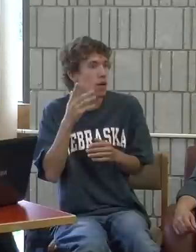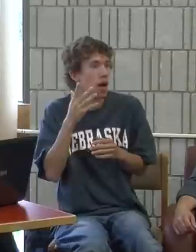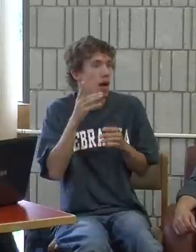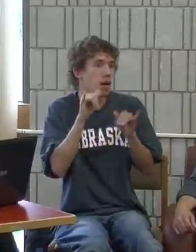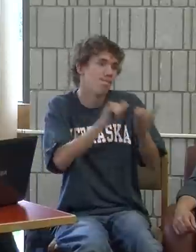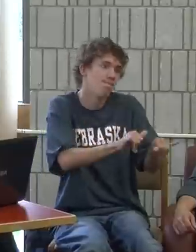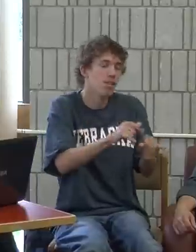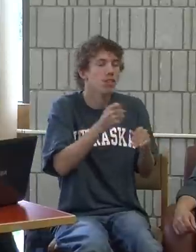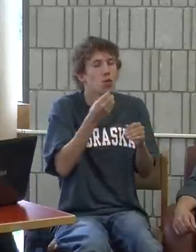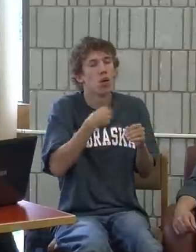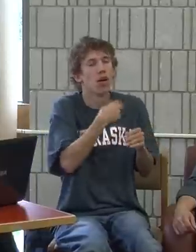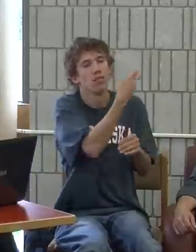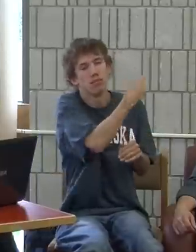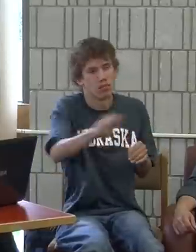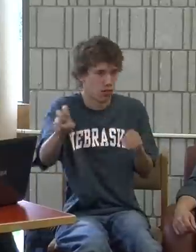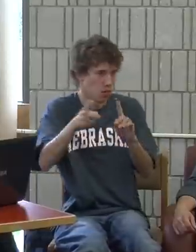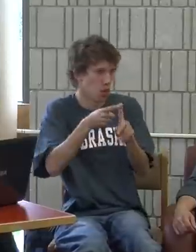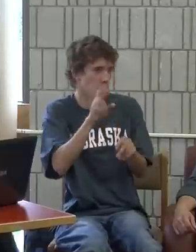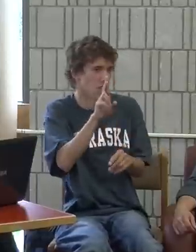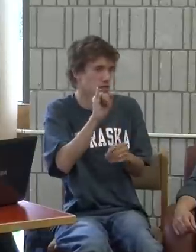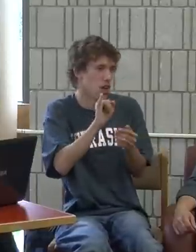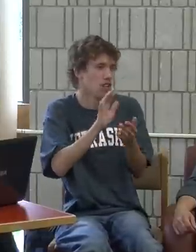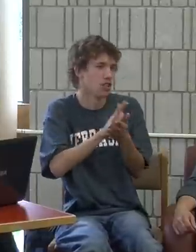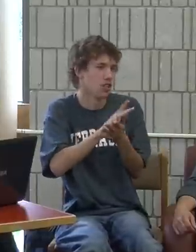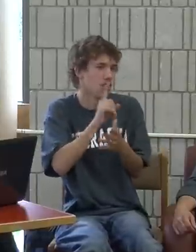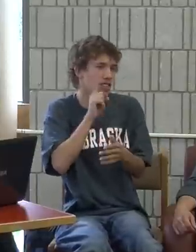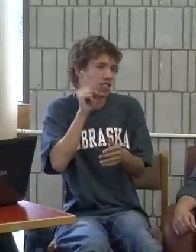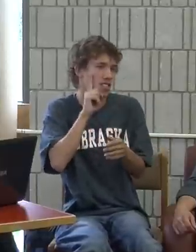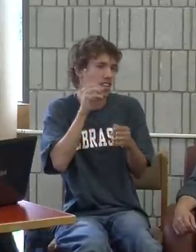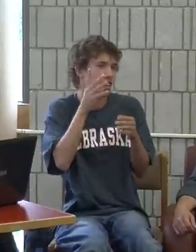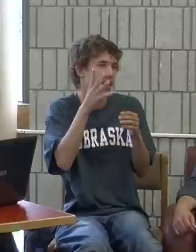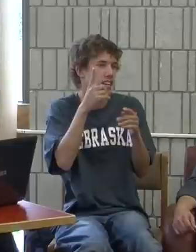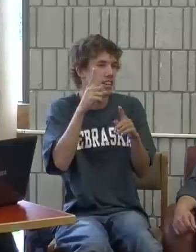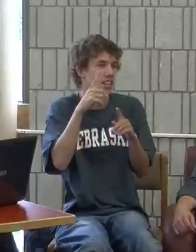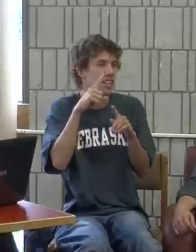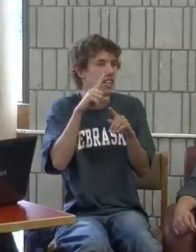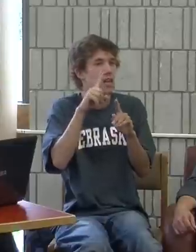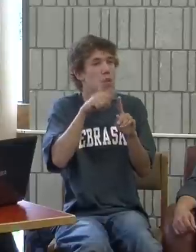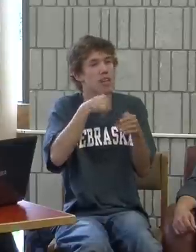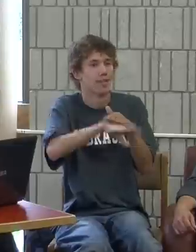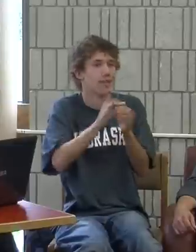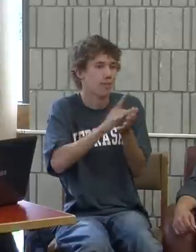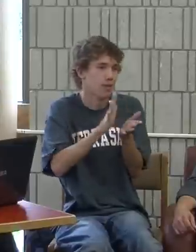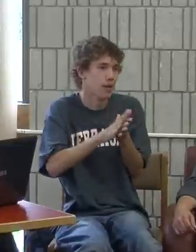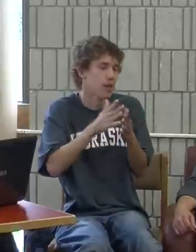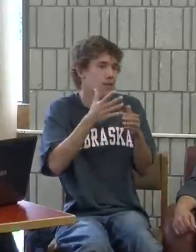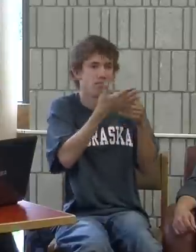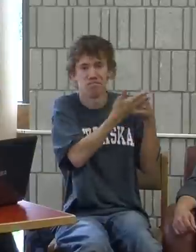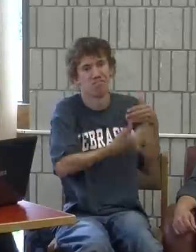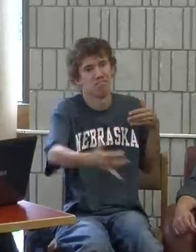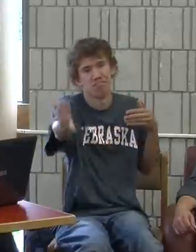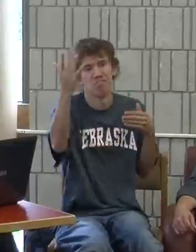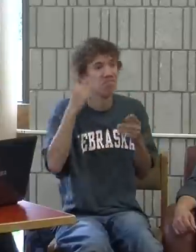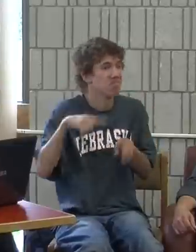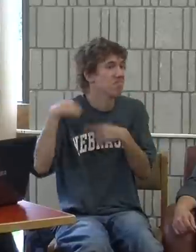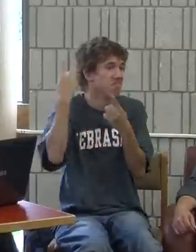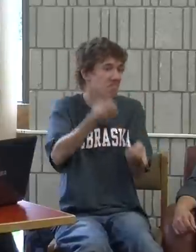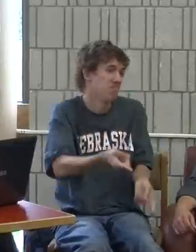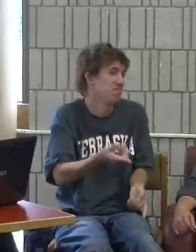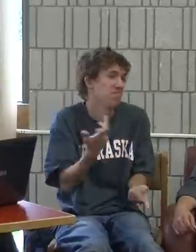I really didn't like it there. And then I transferred to the Rhode Island School for the Deaf when I went into middle school. And I stayed